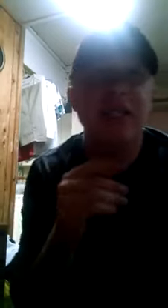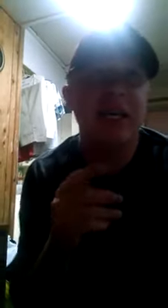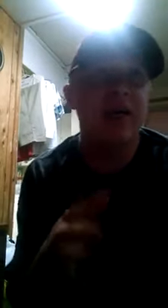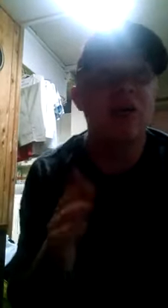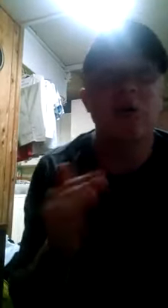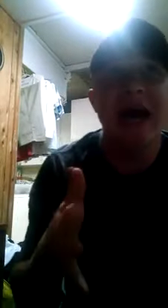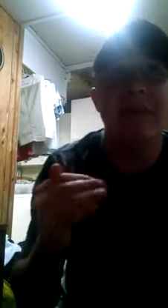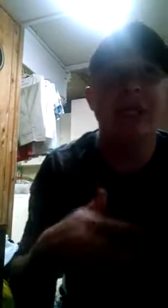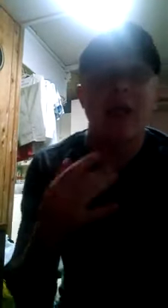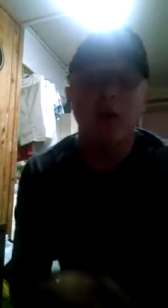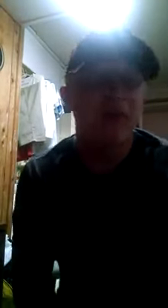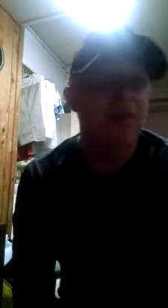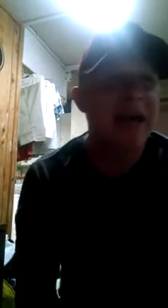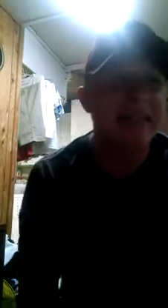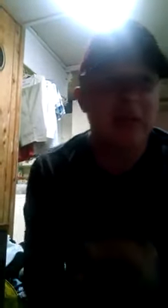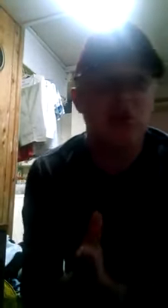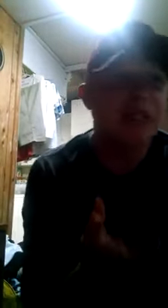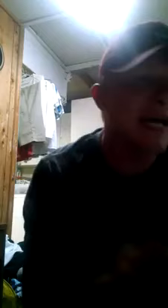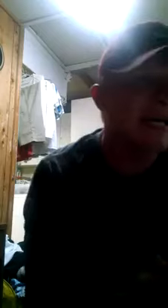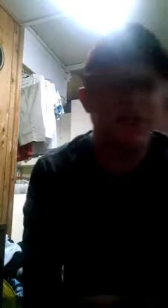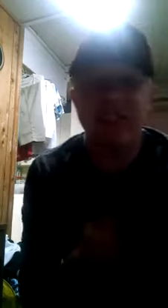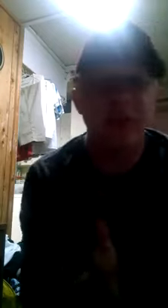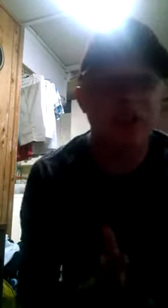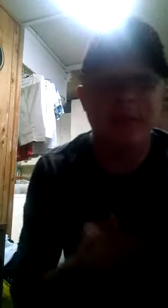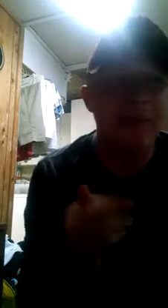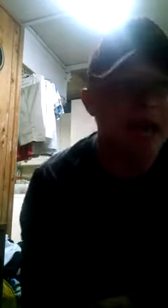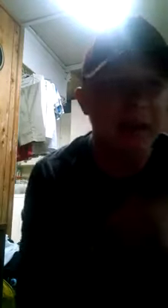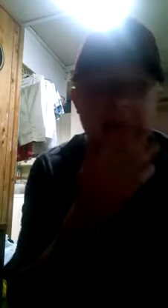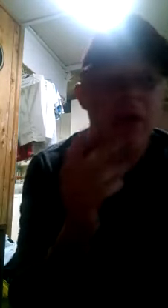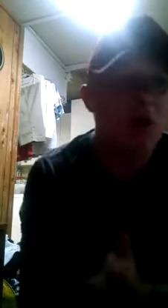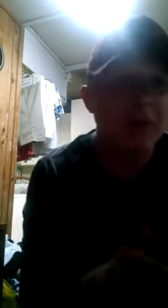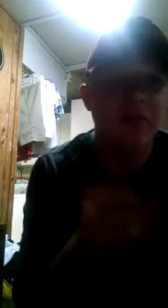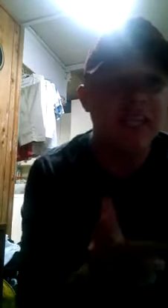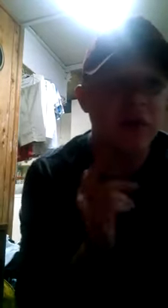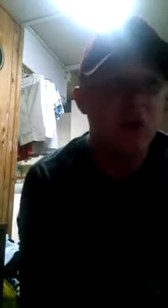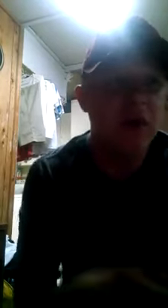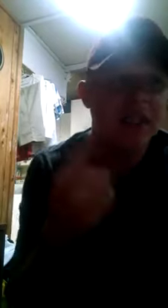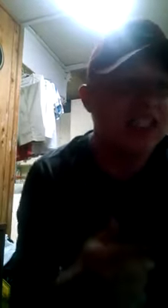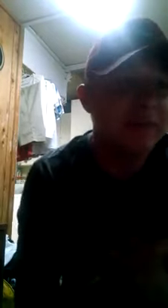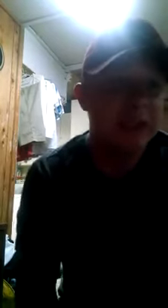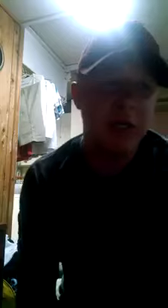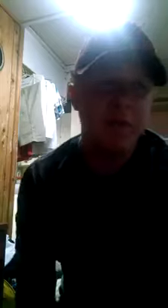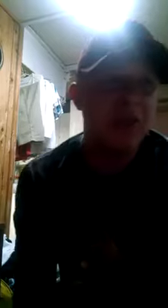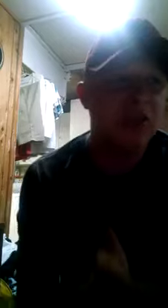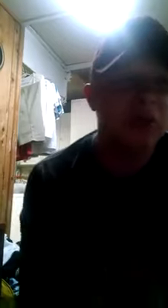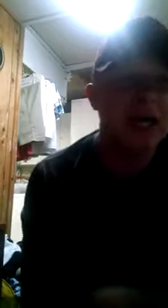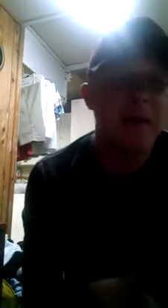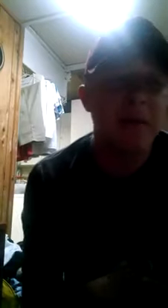me down, he'll do happily Went from acting to attacking me, supposed to be back Me from day one, ashamed son, this whole time I've